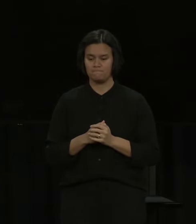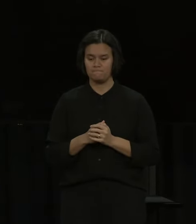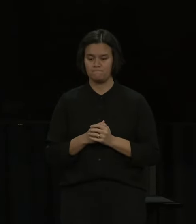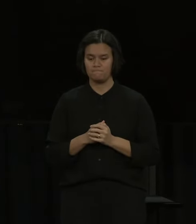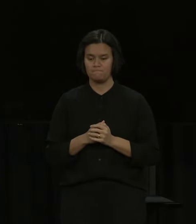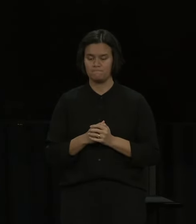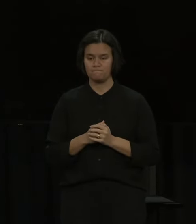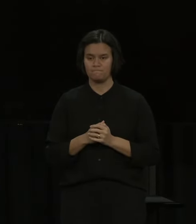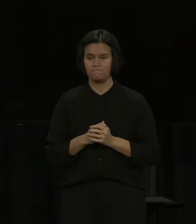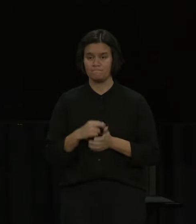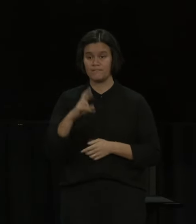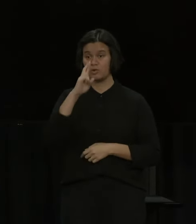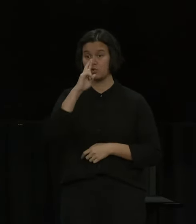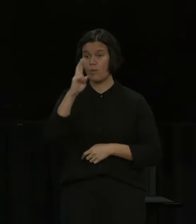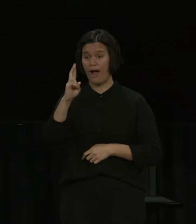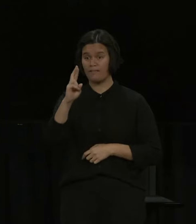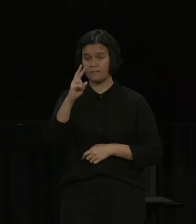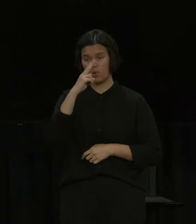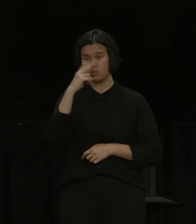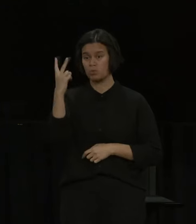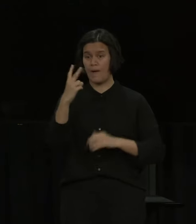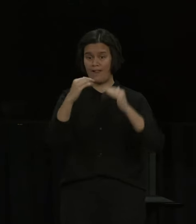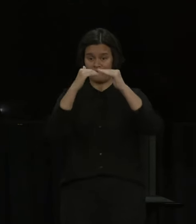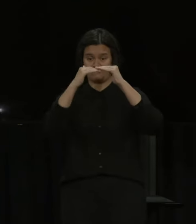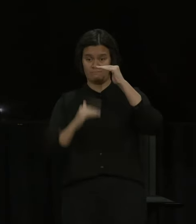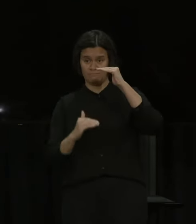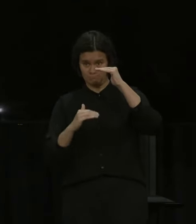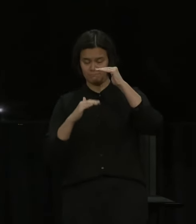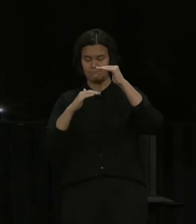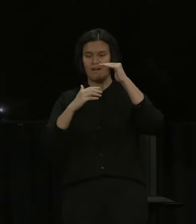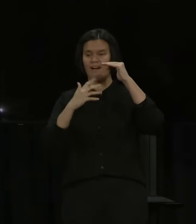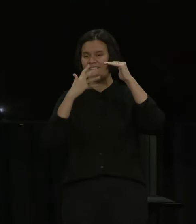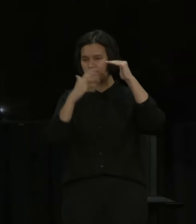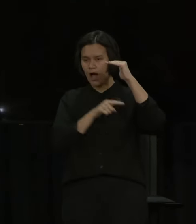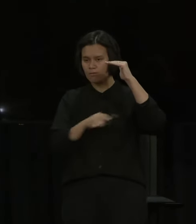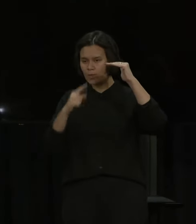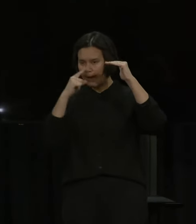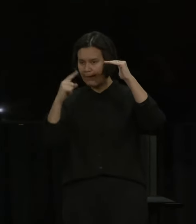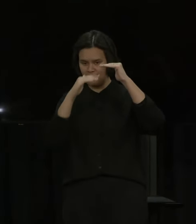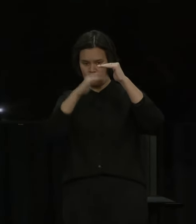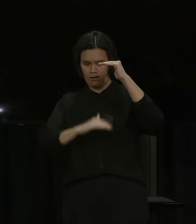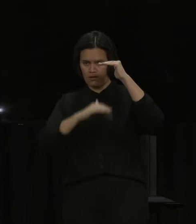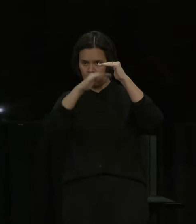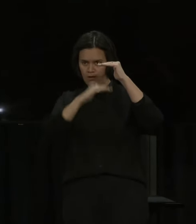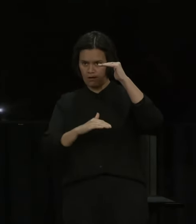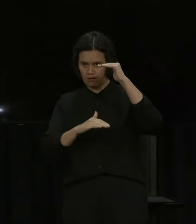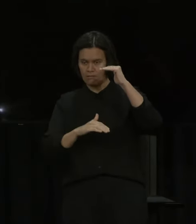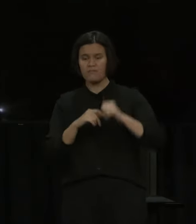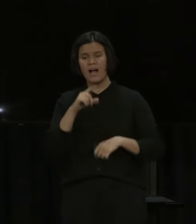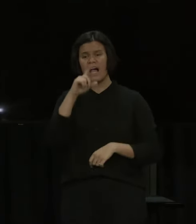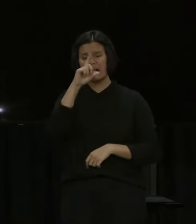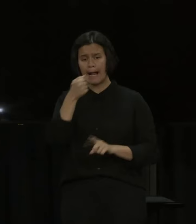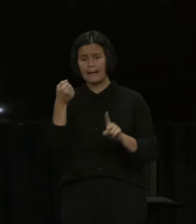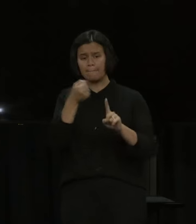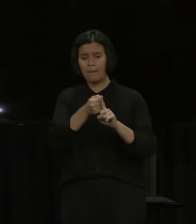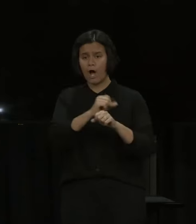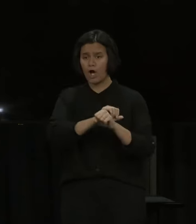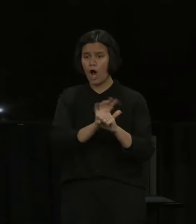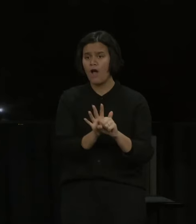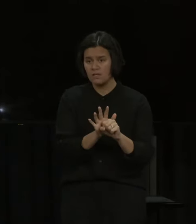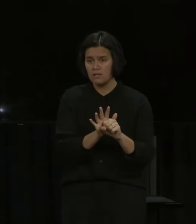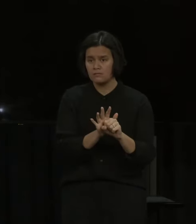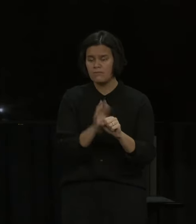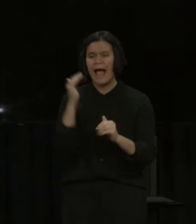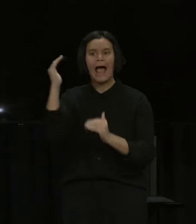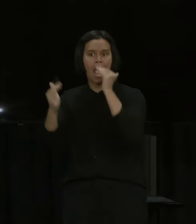under-12 age group have a lower risk of direct health impacts from COVID-19 than older age groups, but COVID-19 can still